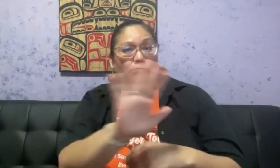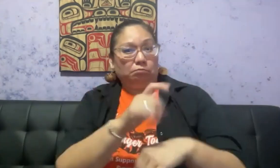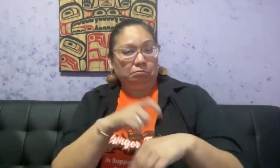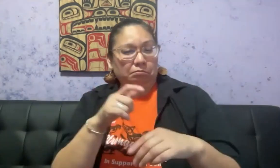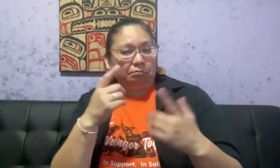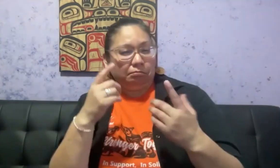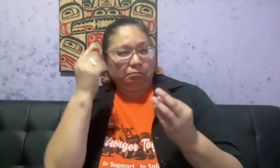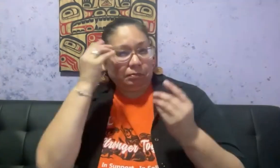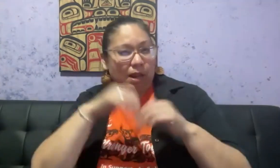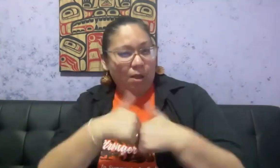So now, in closing,